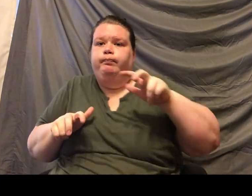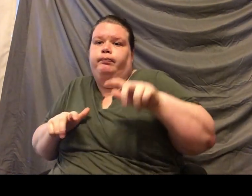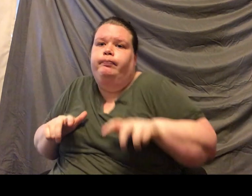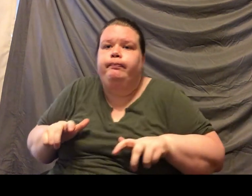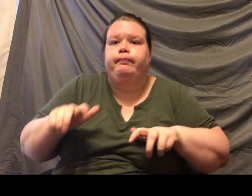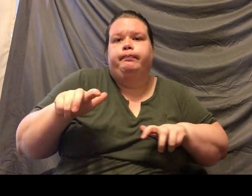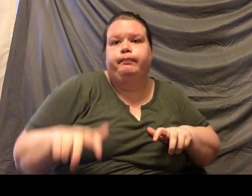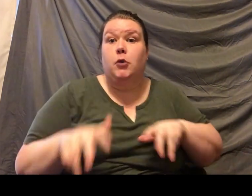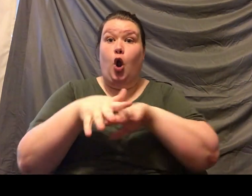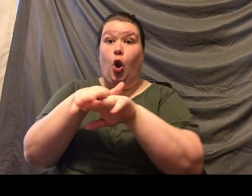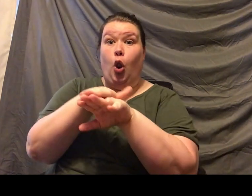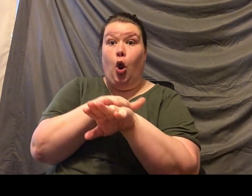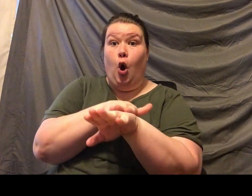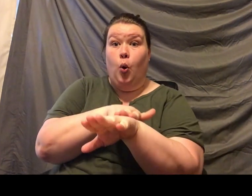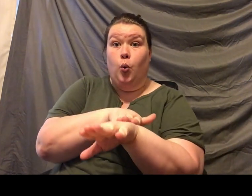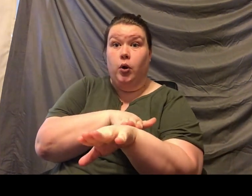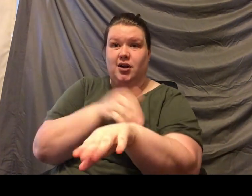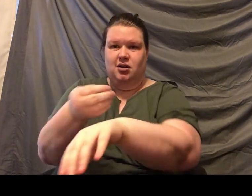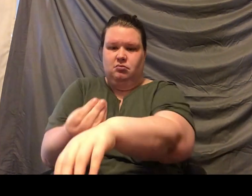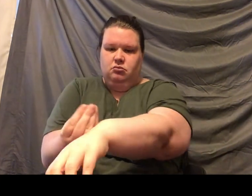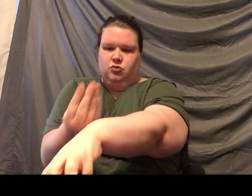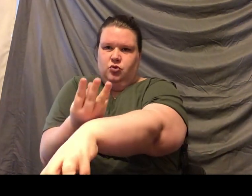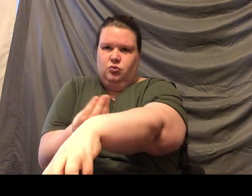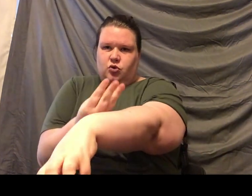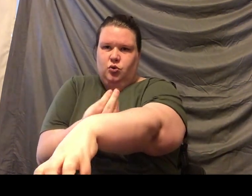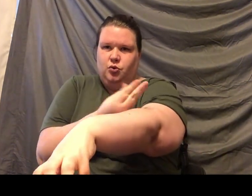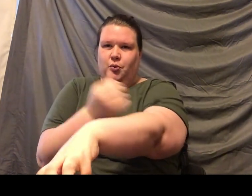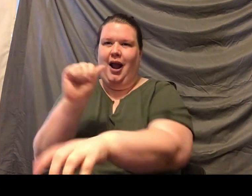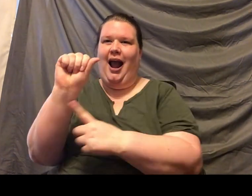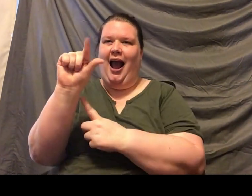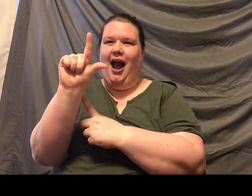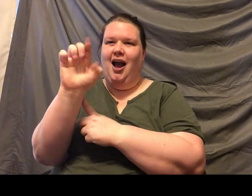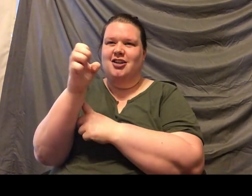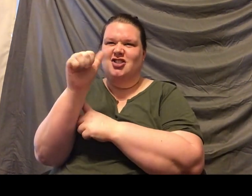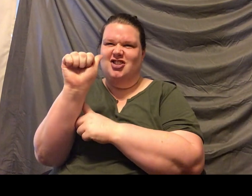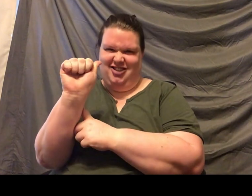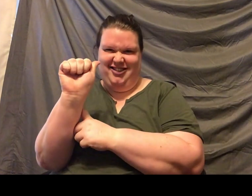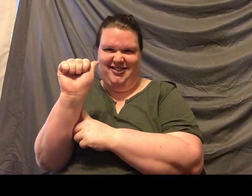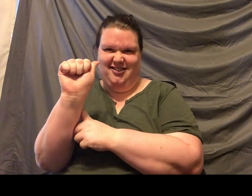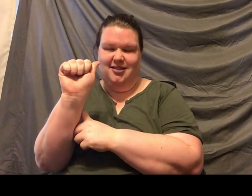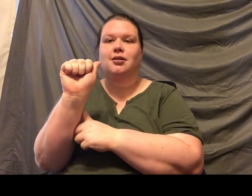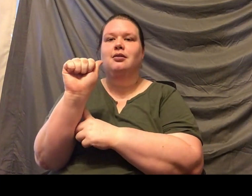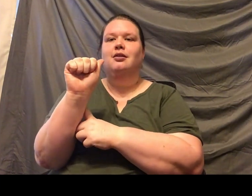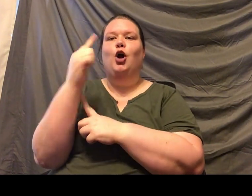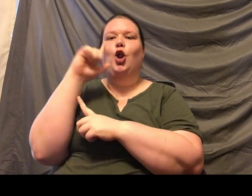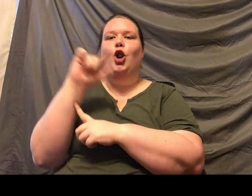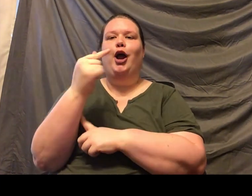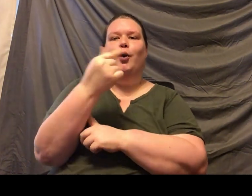body. So they're going to be a green, almost a black in color. So Moe is very, very clean because here he does get to